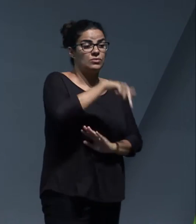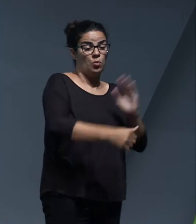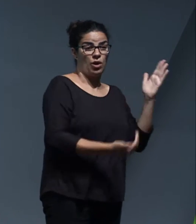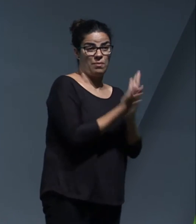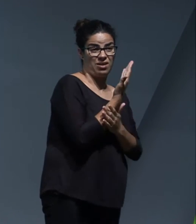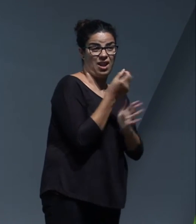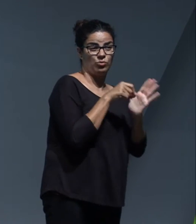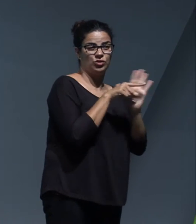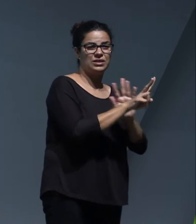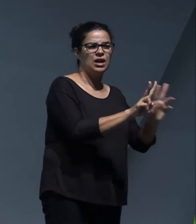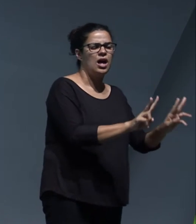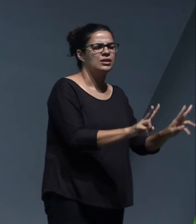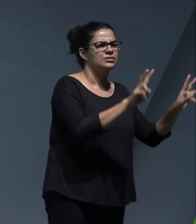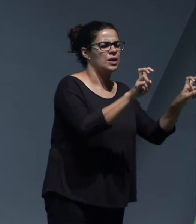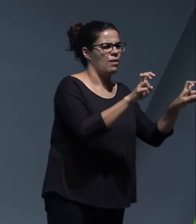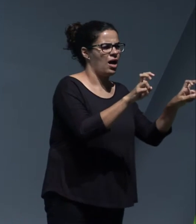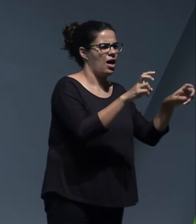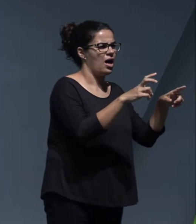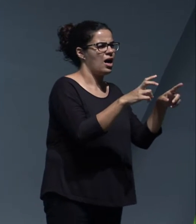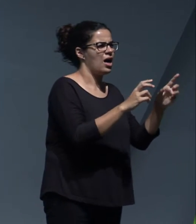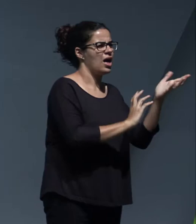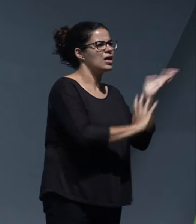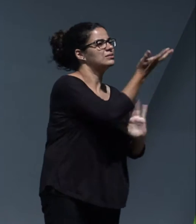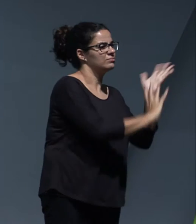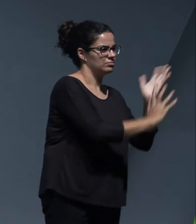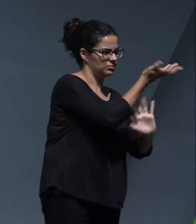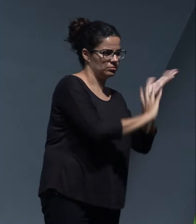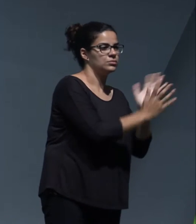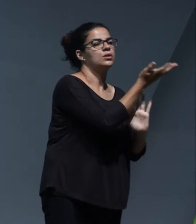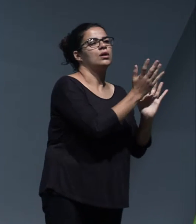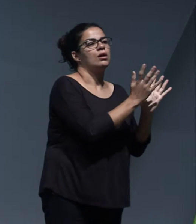views like the one we saw this morning, like such as incineration or yesterday,